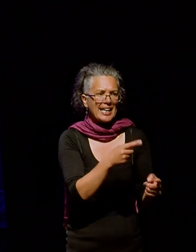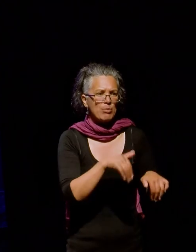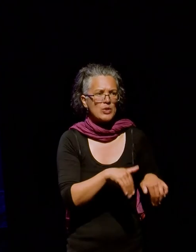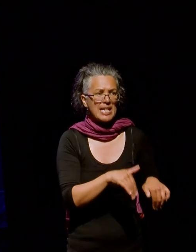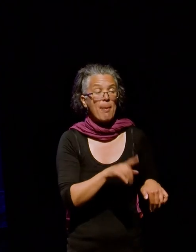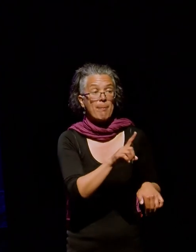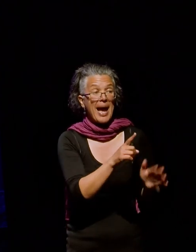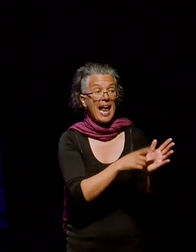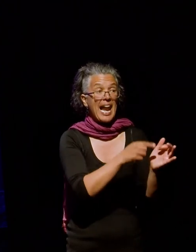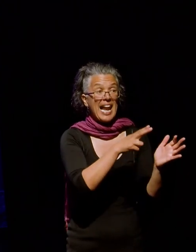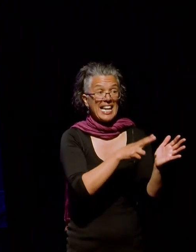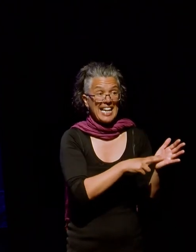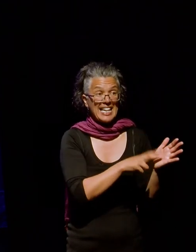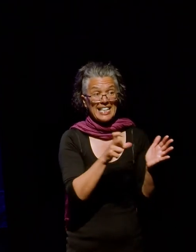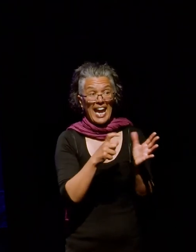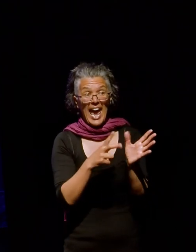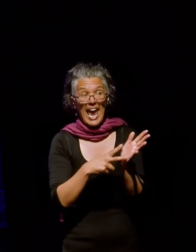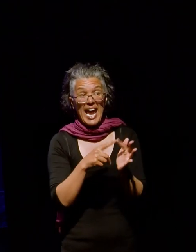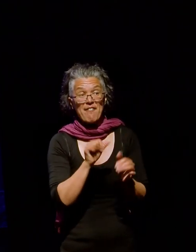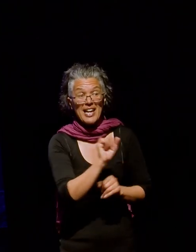Leonard Cave's war medals are for sale in Australia.